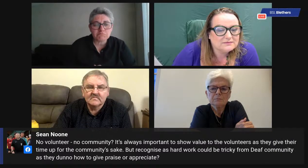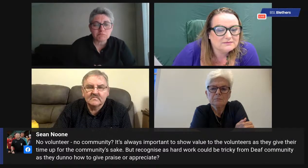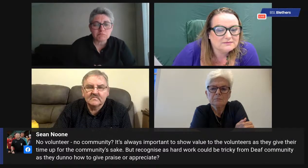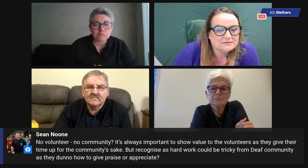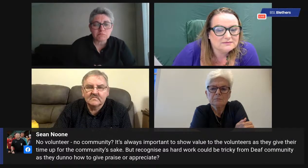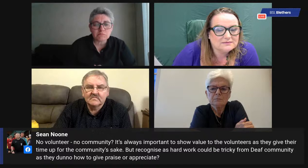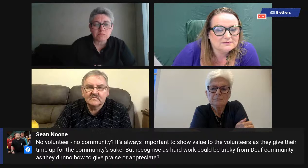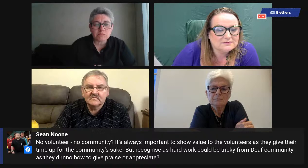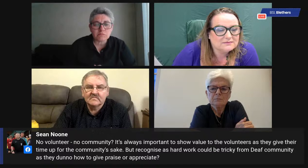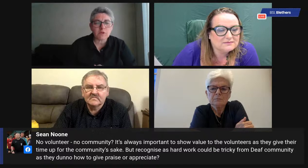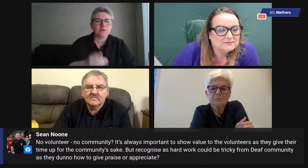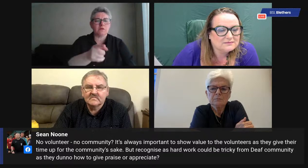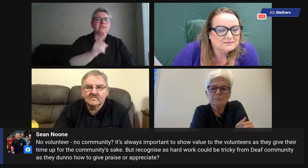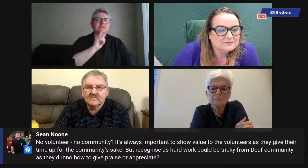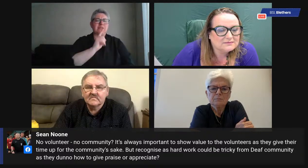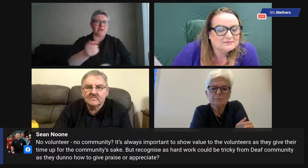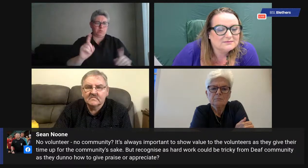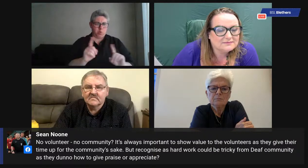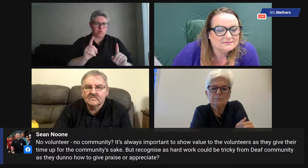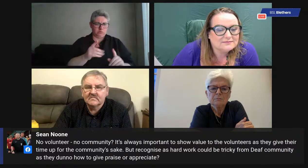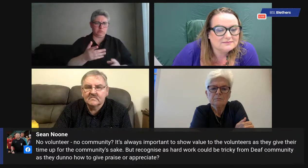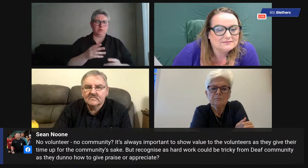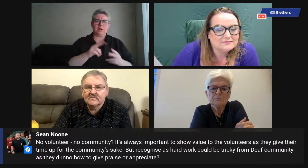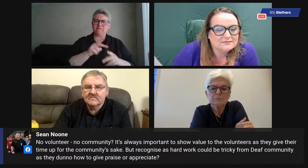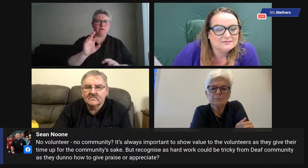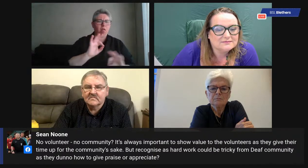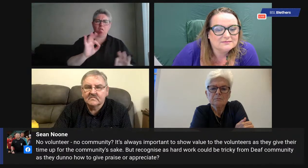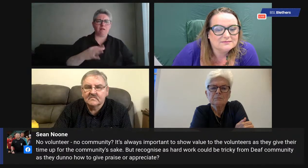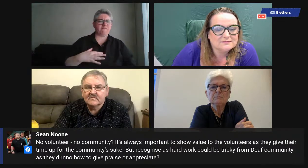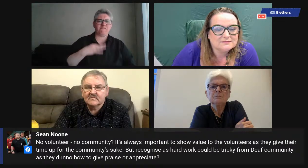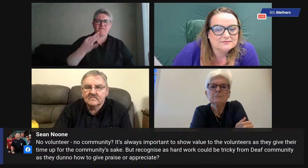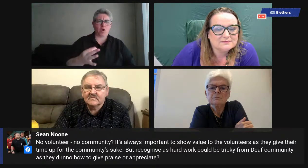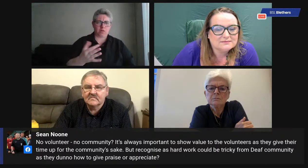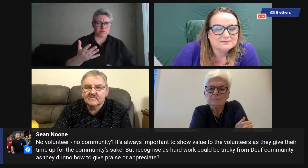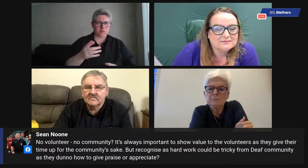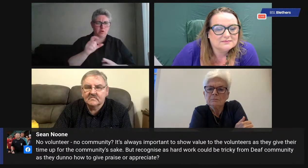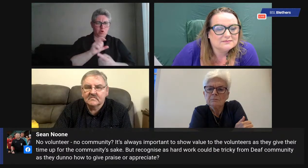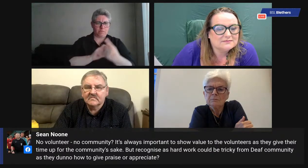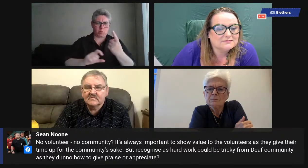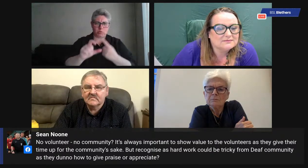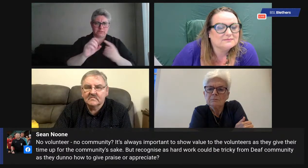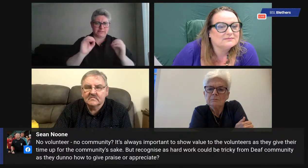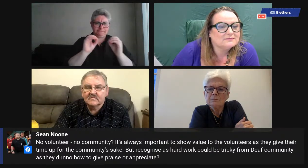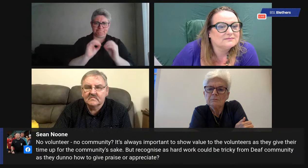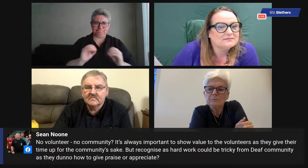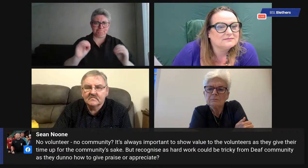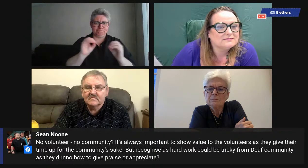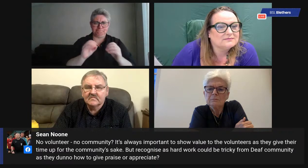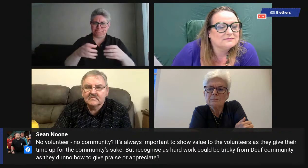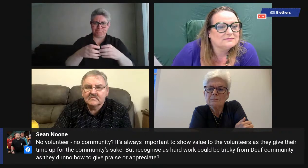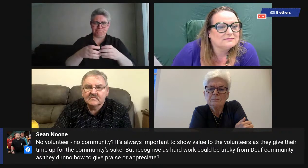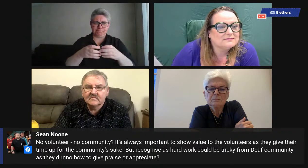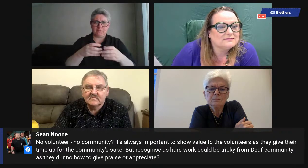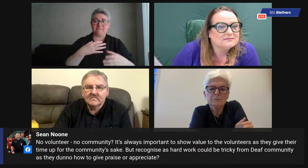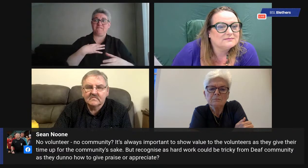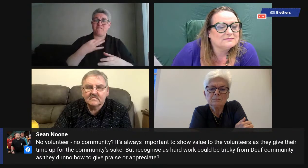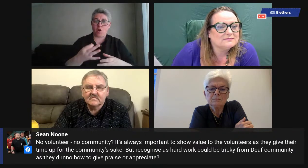No volunteer, no community. It's always important to show value to the volunteers as they give their time for the community's sake.